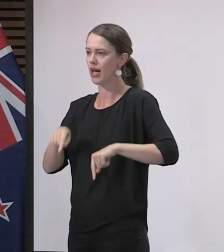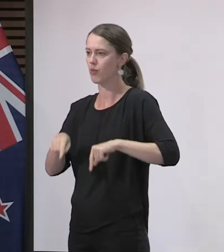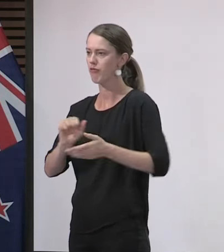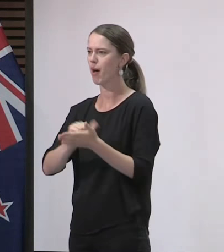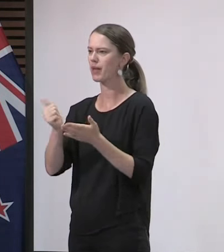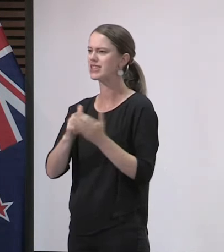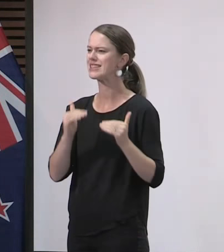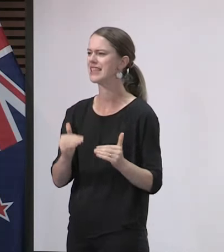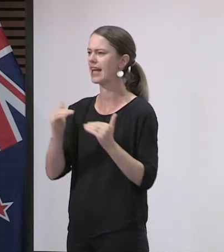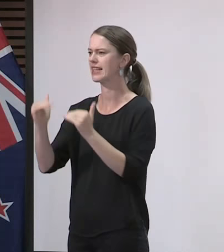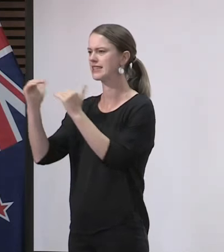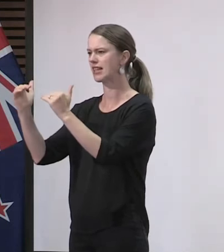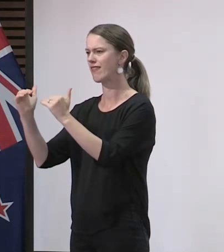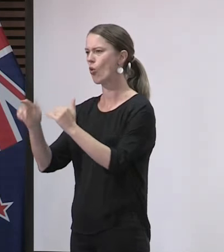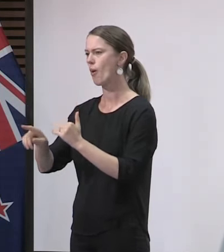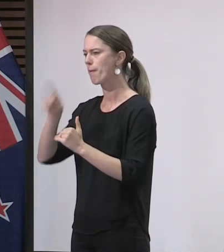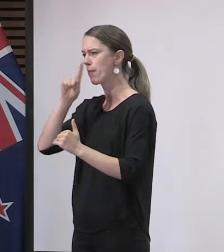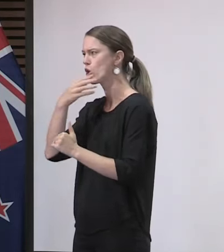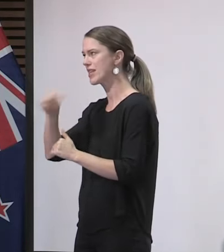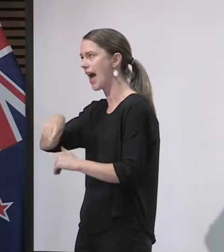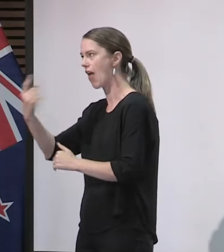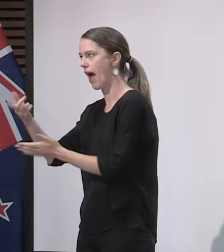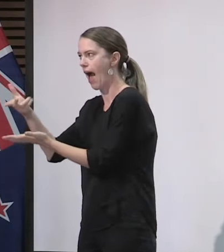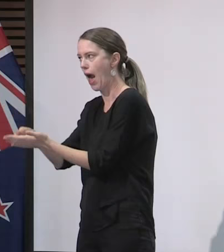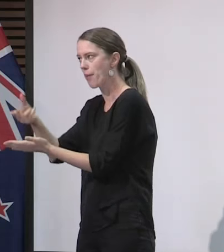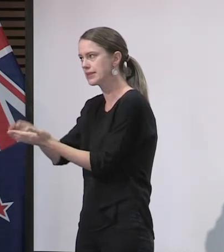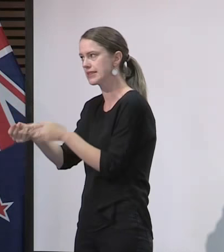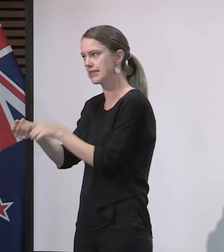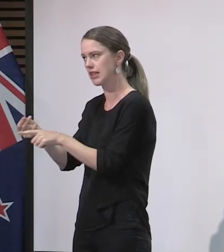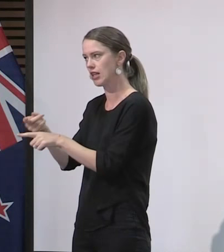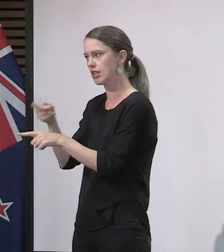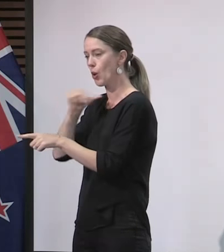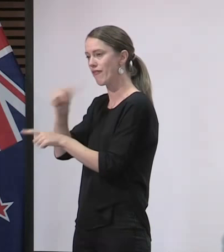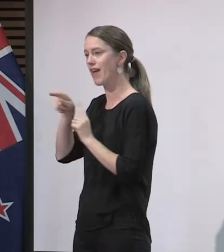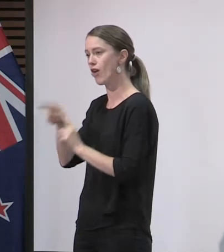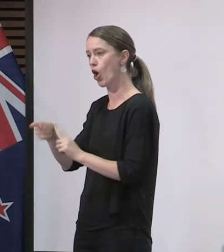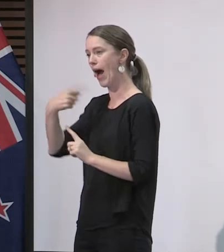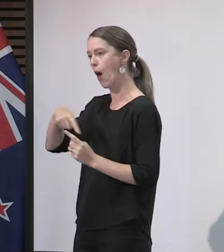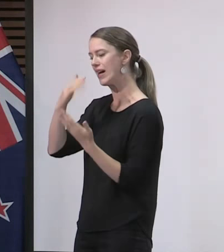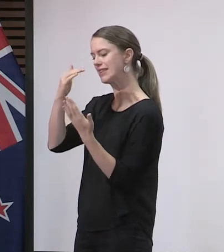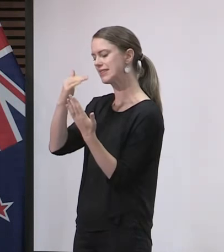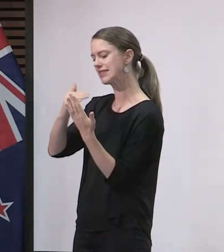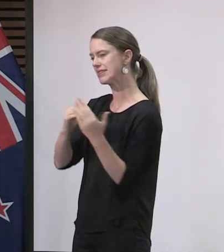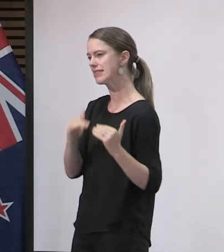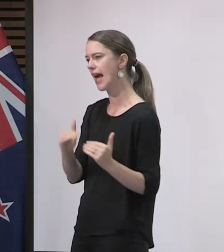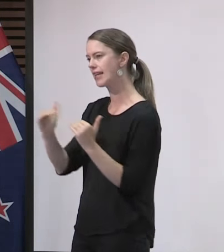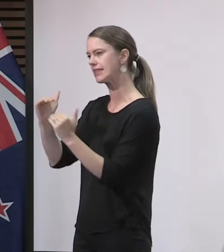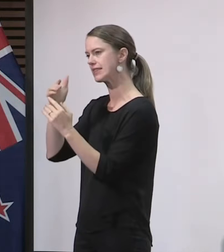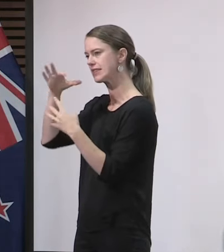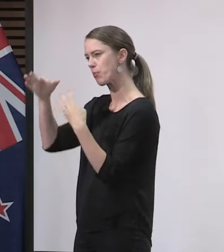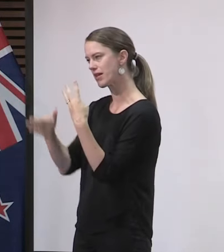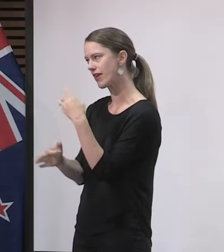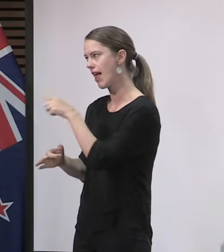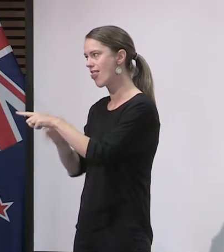for developers of other apps who will then, if they use those standards and specifications, be able to have their